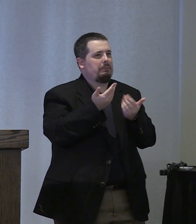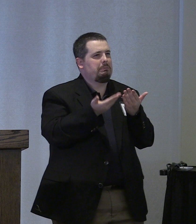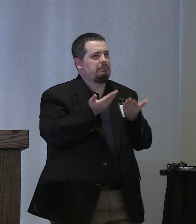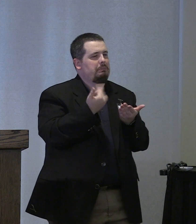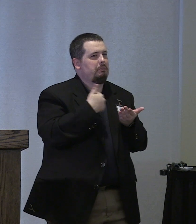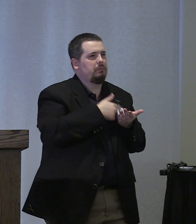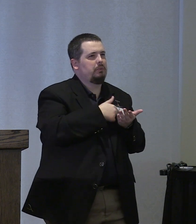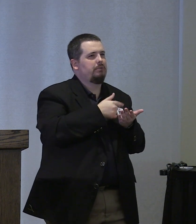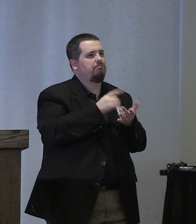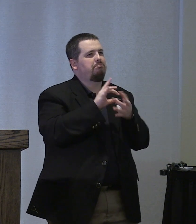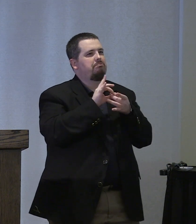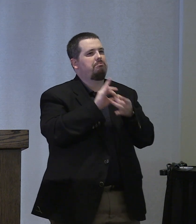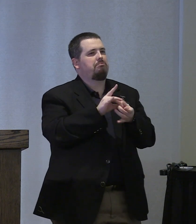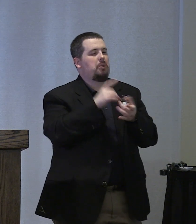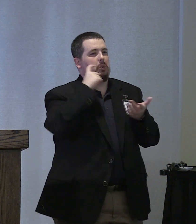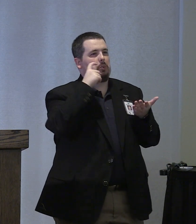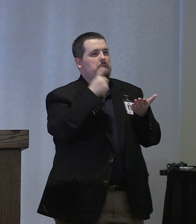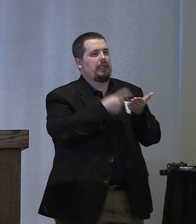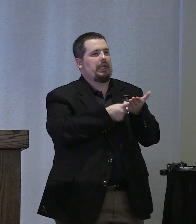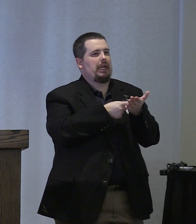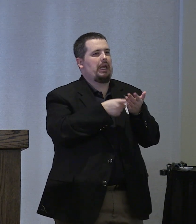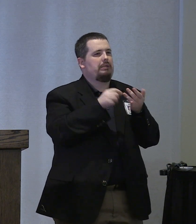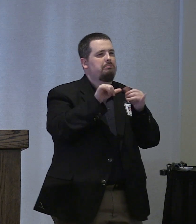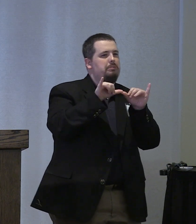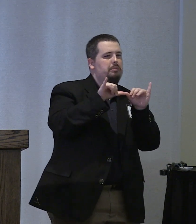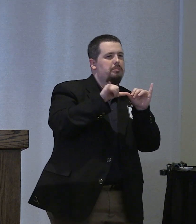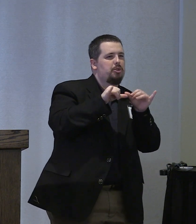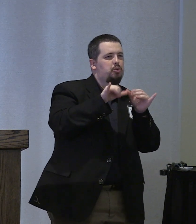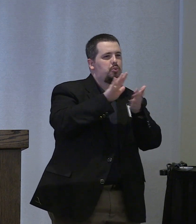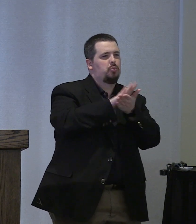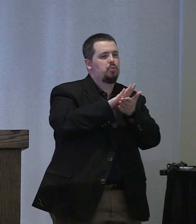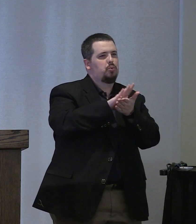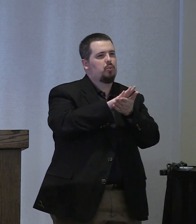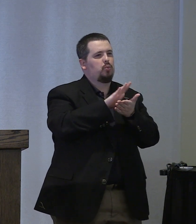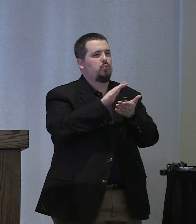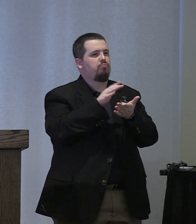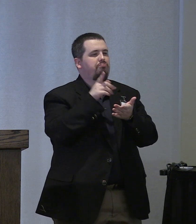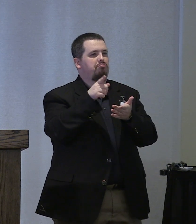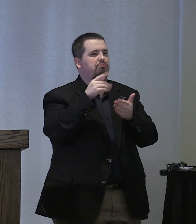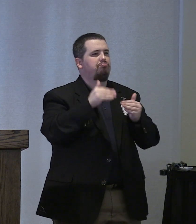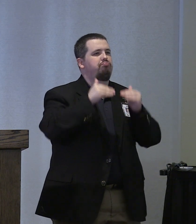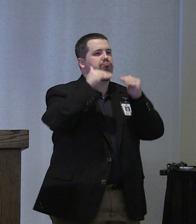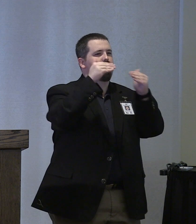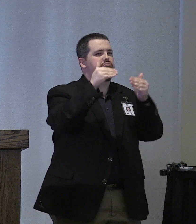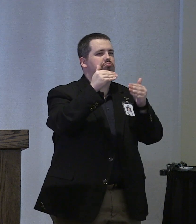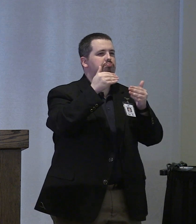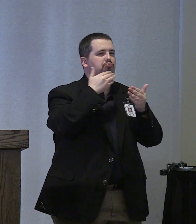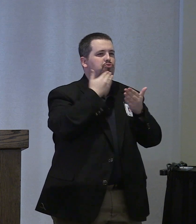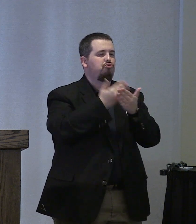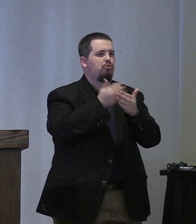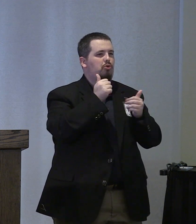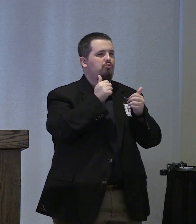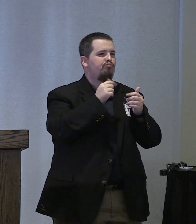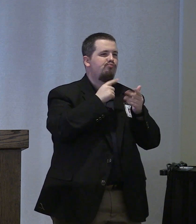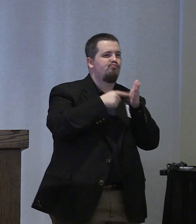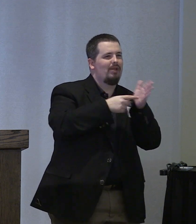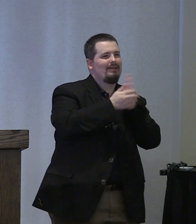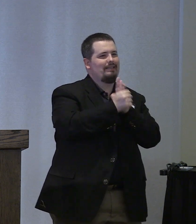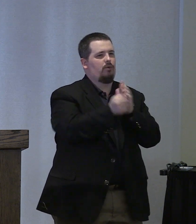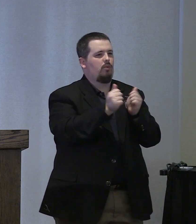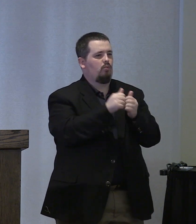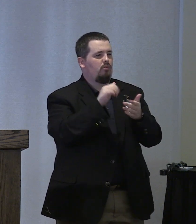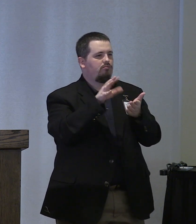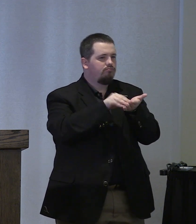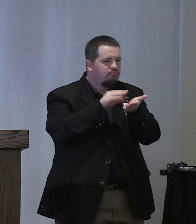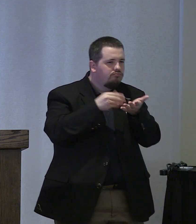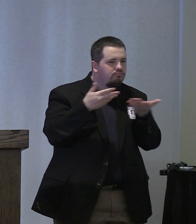characterize recognize measure the school's academic performance those indicators could look